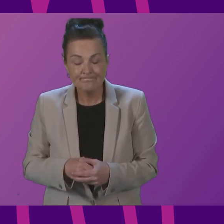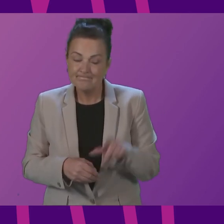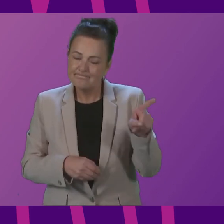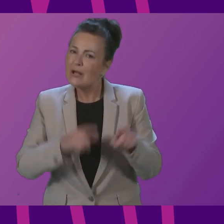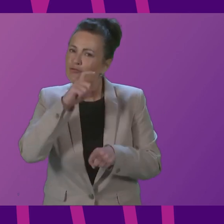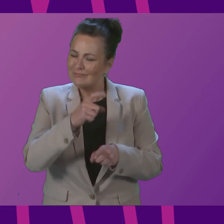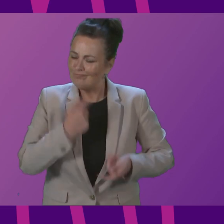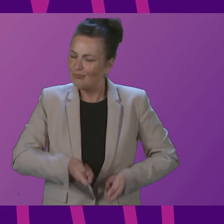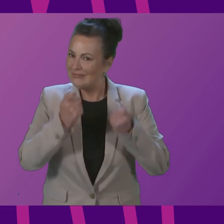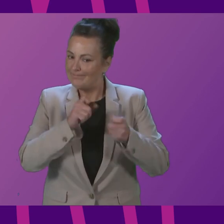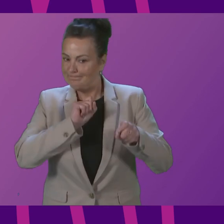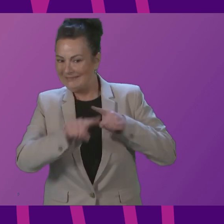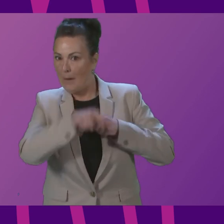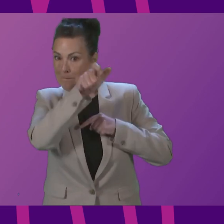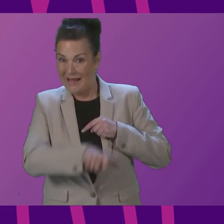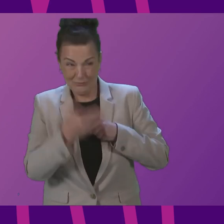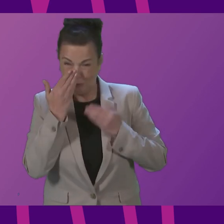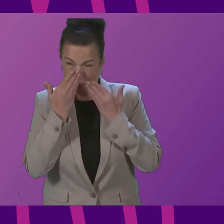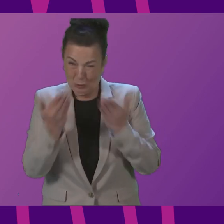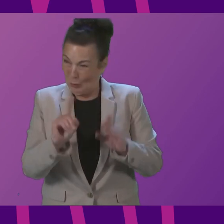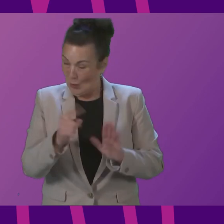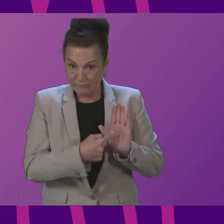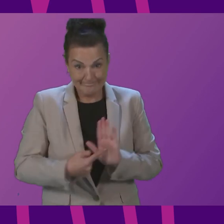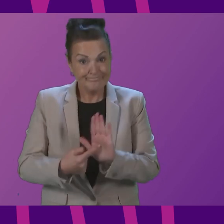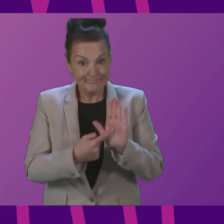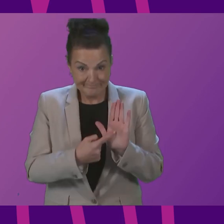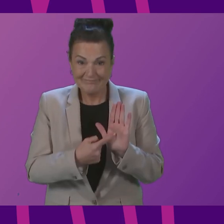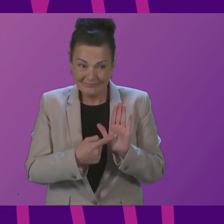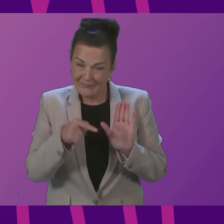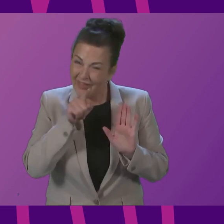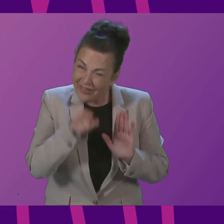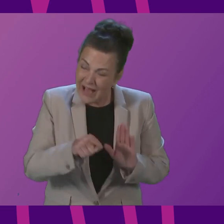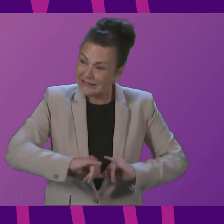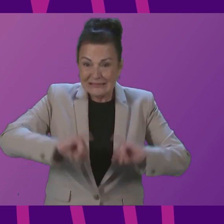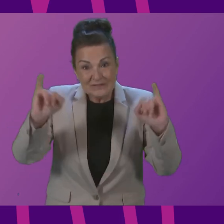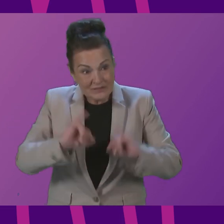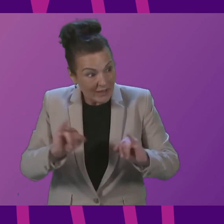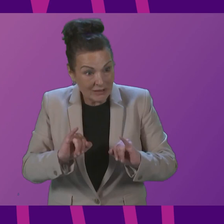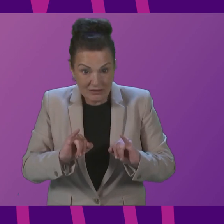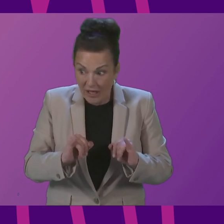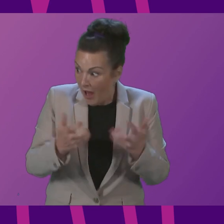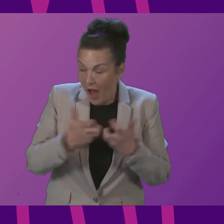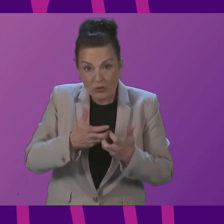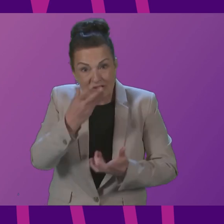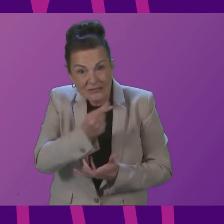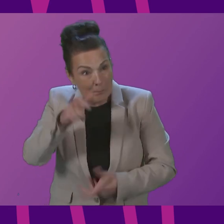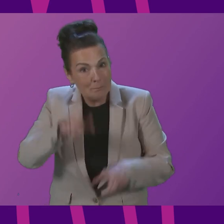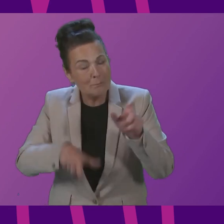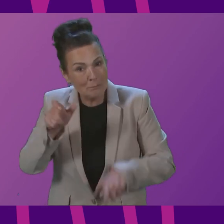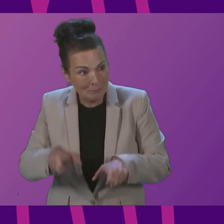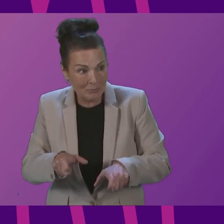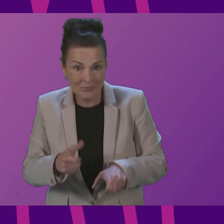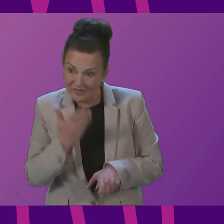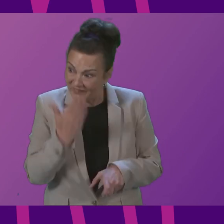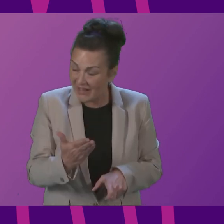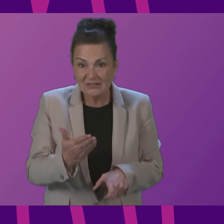Christine Graham raises is an illustration of the severity of the situation that some individuals will be facing in our